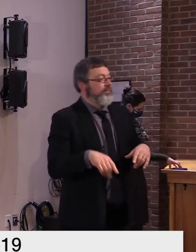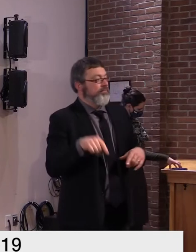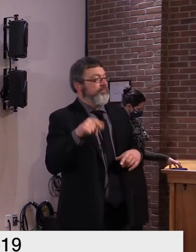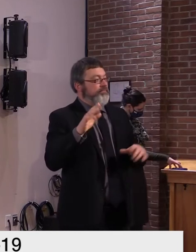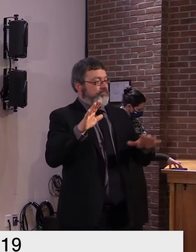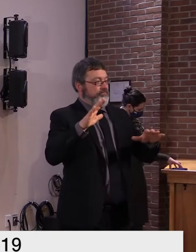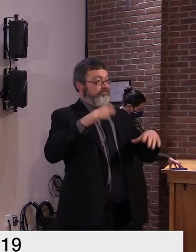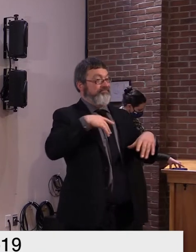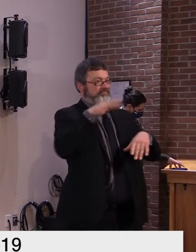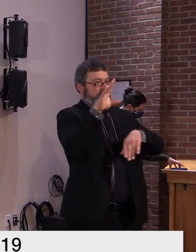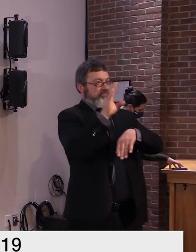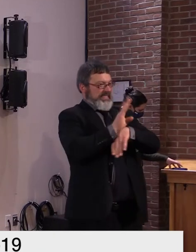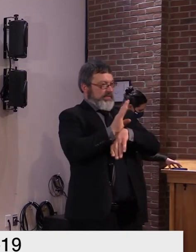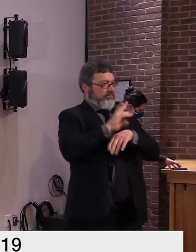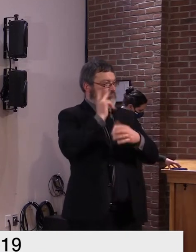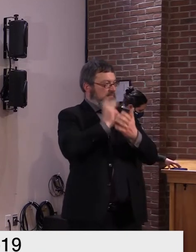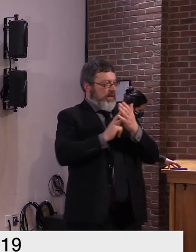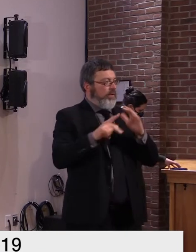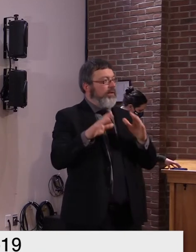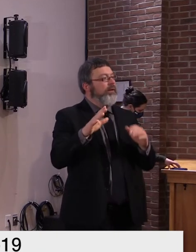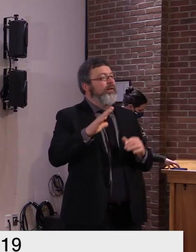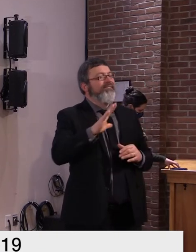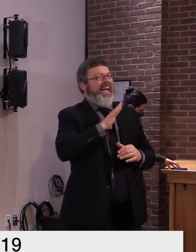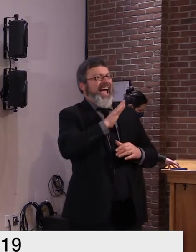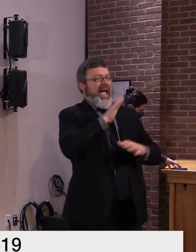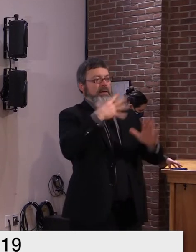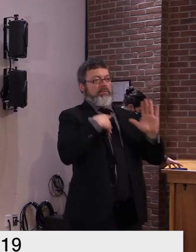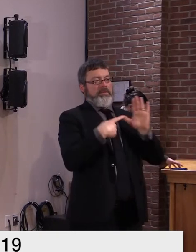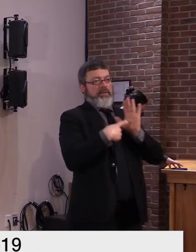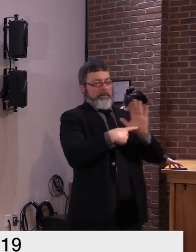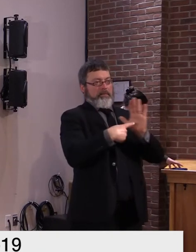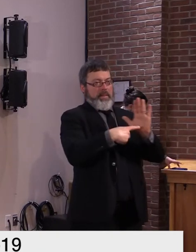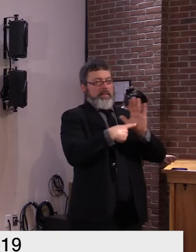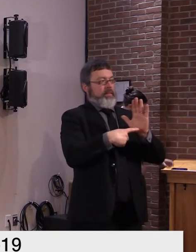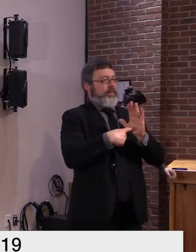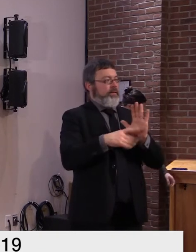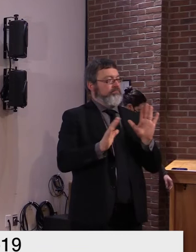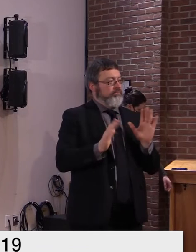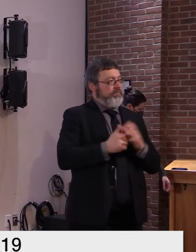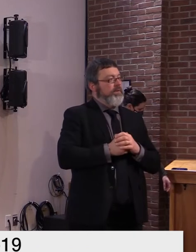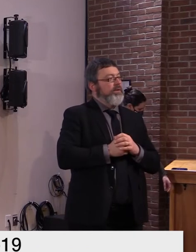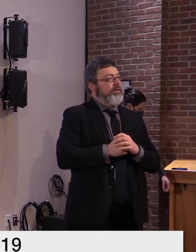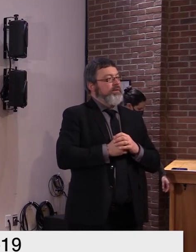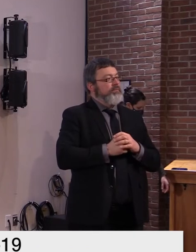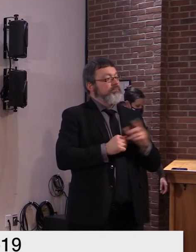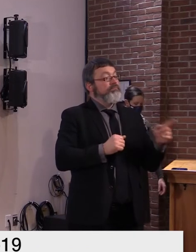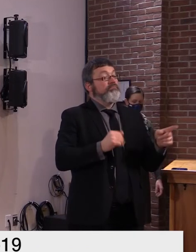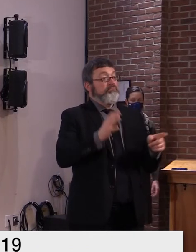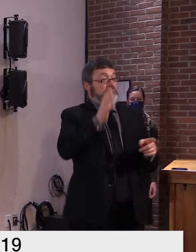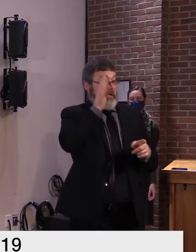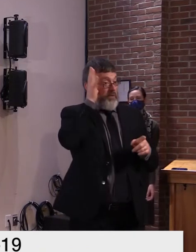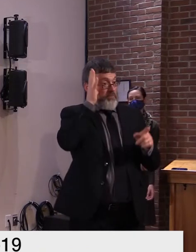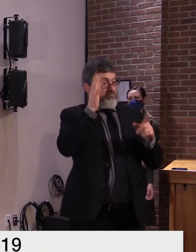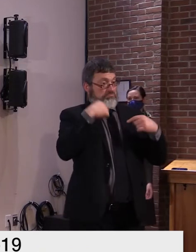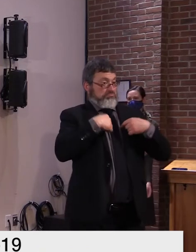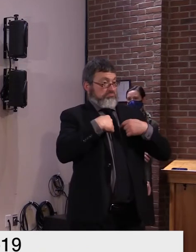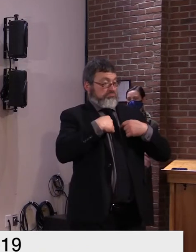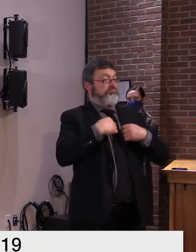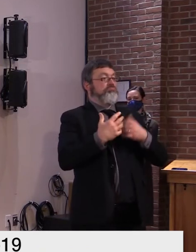the parent could go to work for example the child is permitted to do that and and still be in school